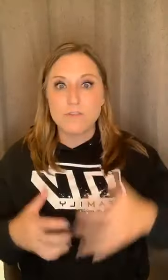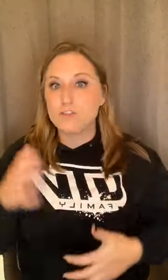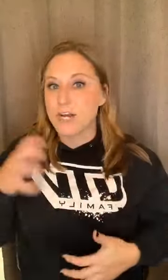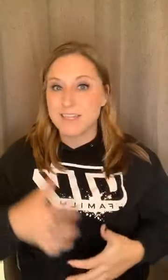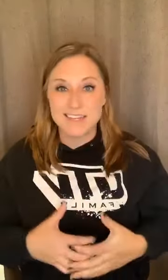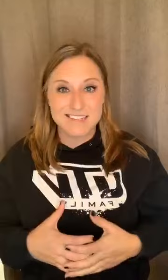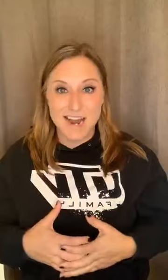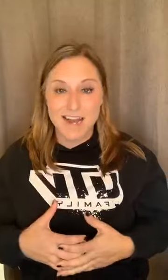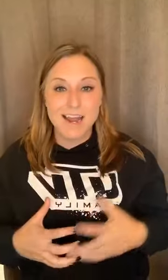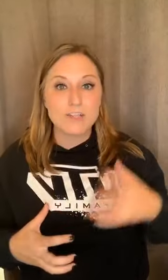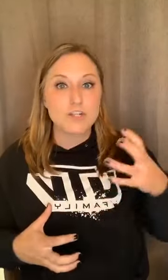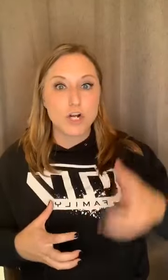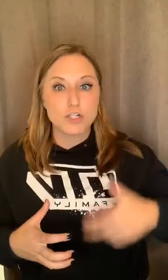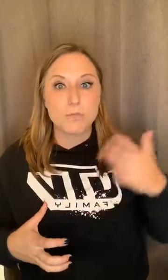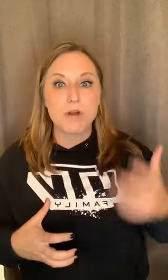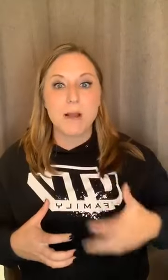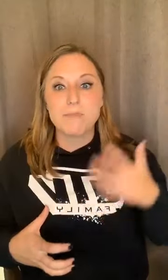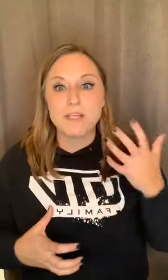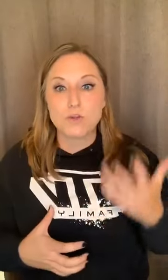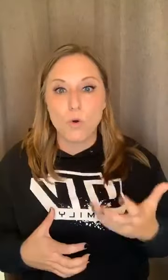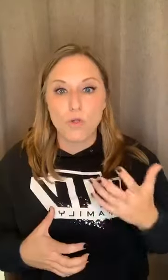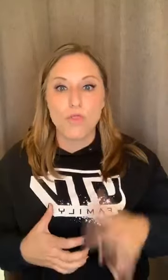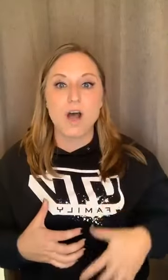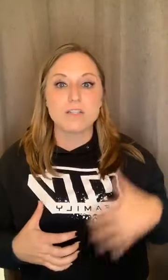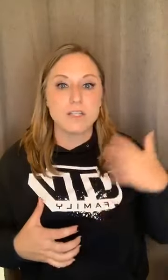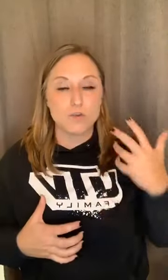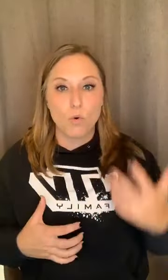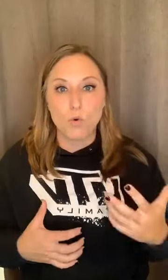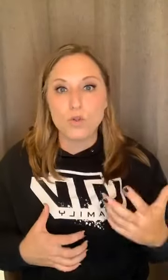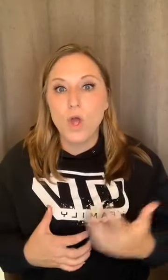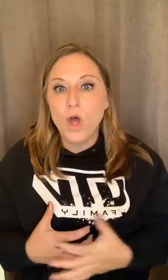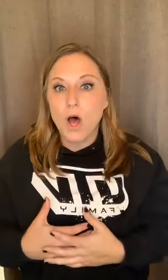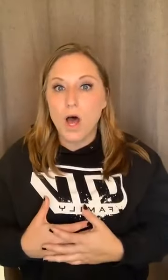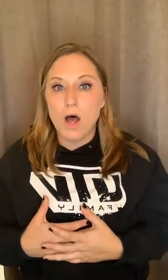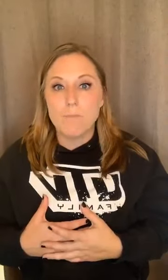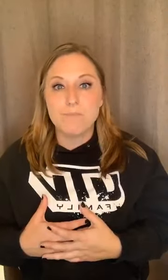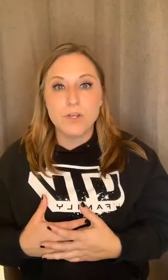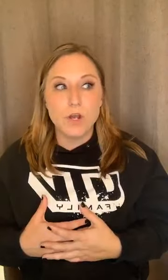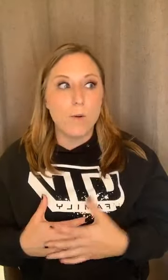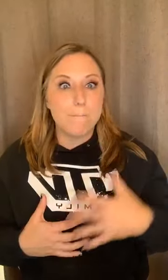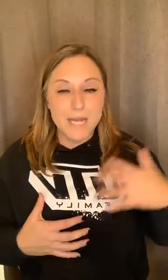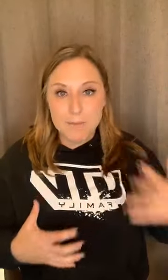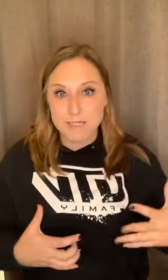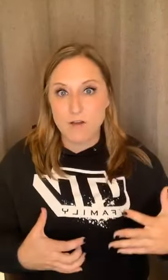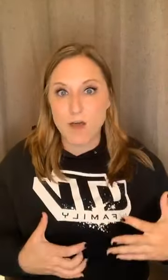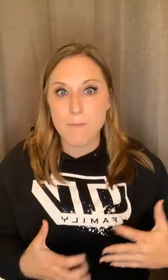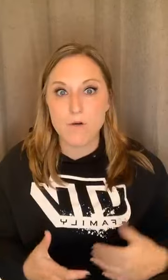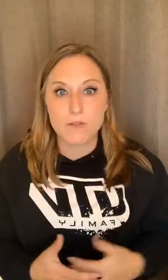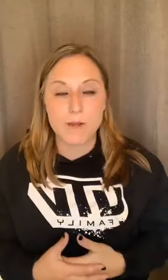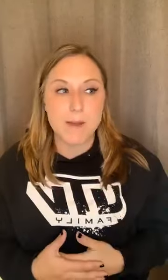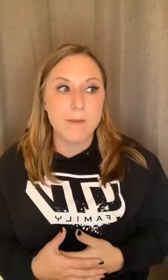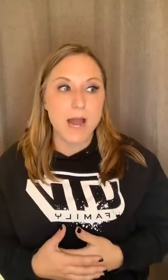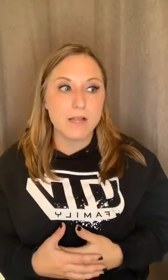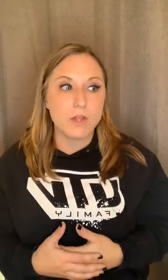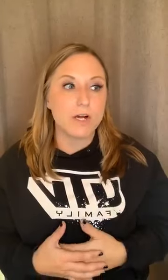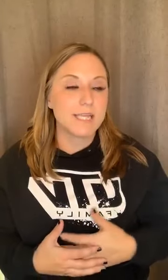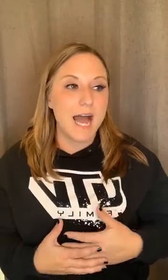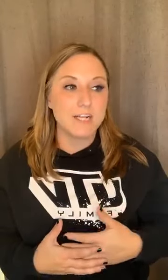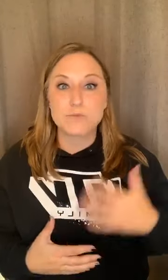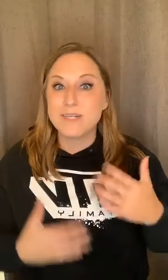the stress and anxiety started to bring up these old thoughts, these old, um, you know, beating myself up over the way my body looked. I just went